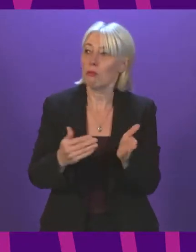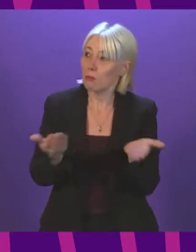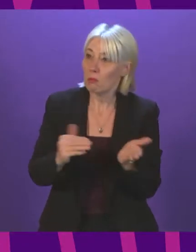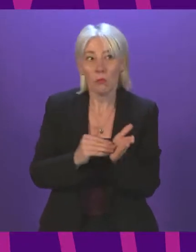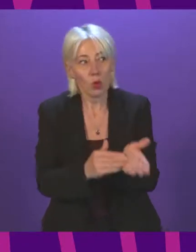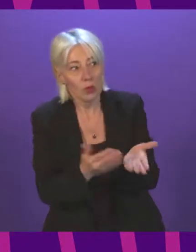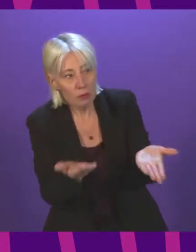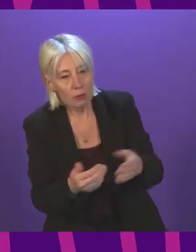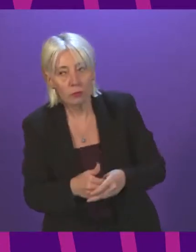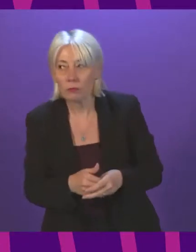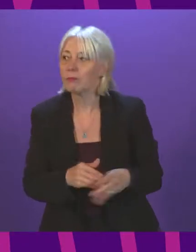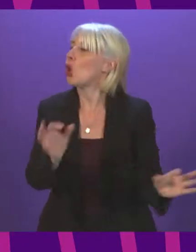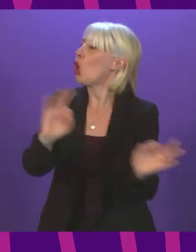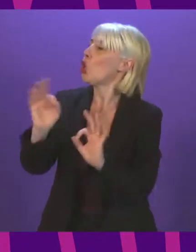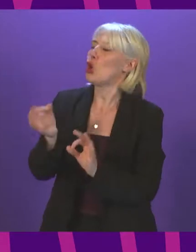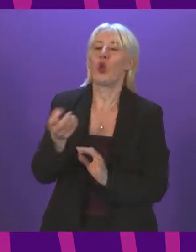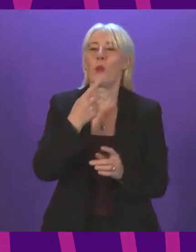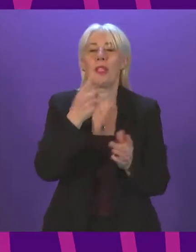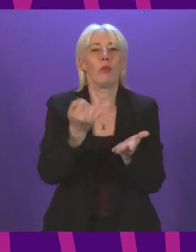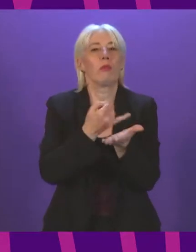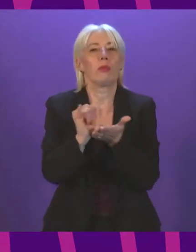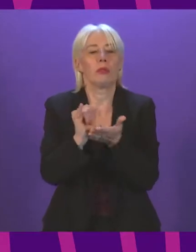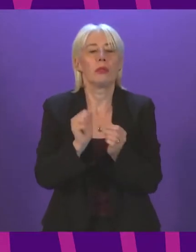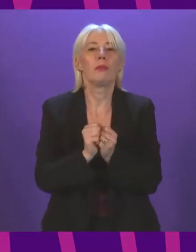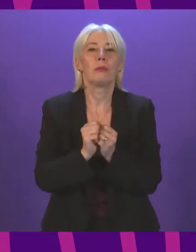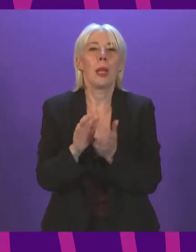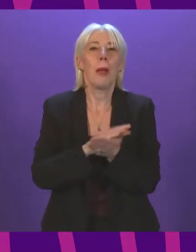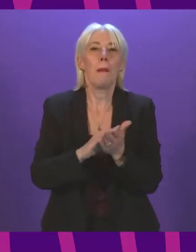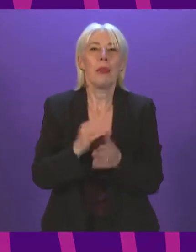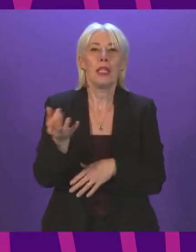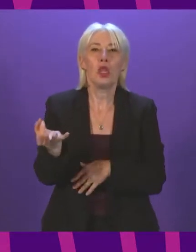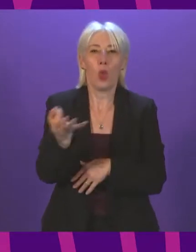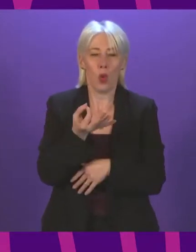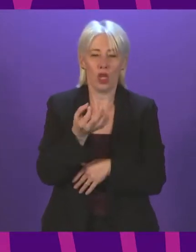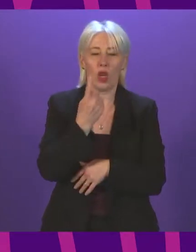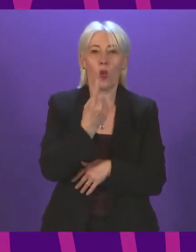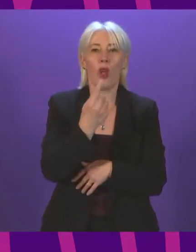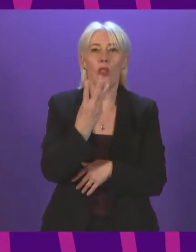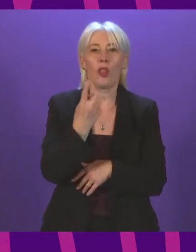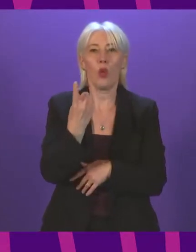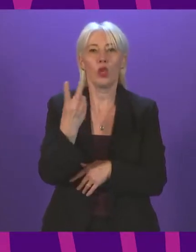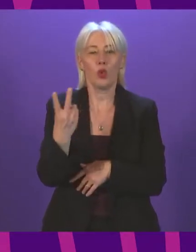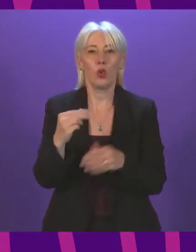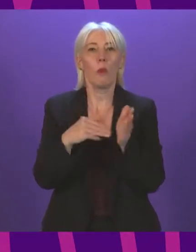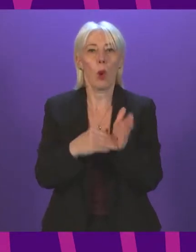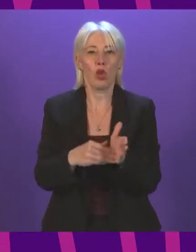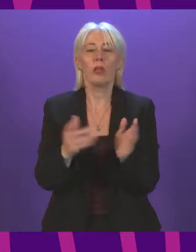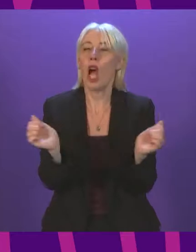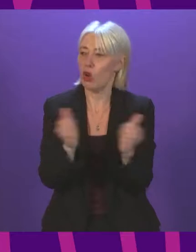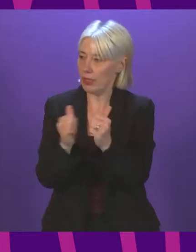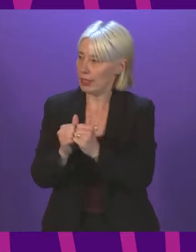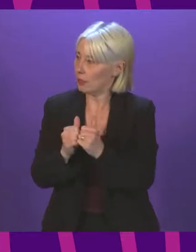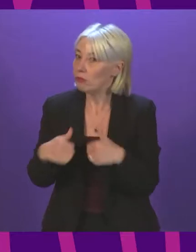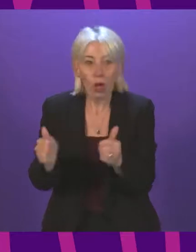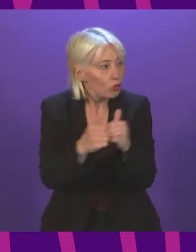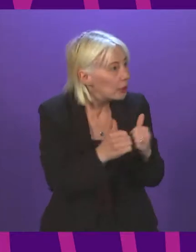Thank you. No member is asked to speak against the motion. Therefore, the question is that Motion 1312 be agreed. Are we all